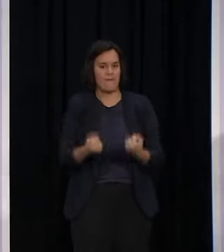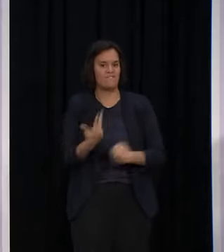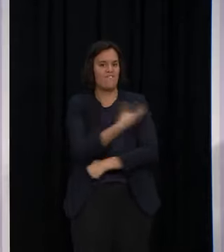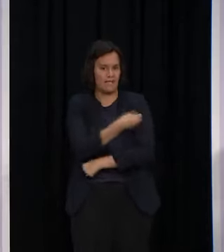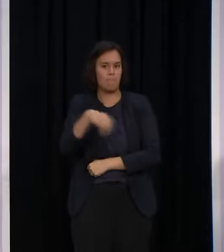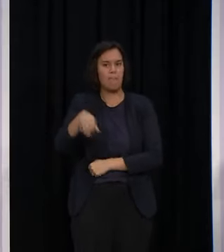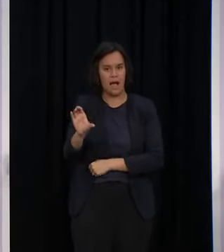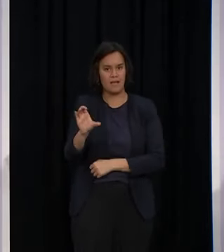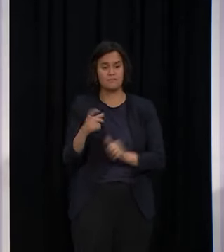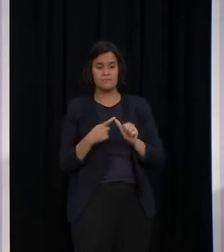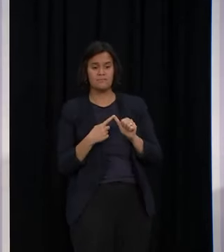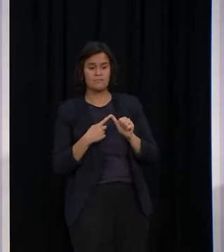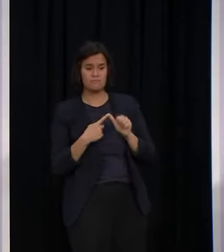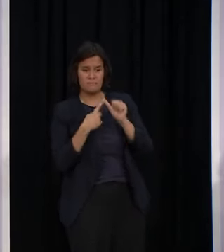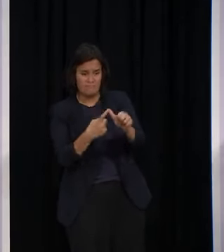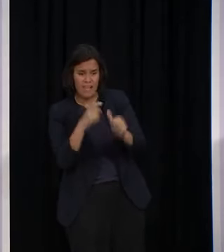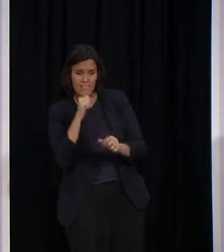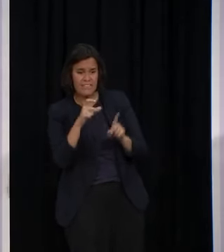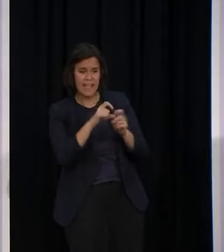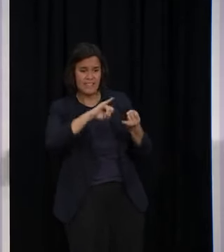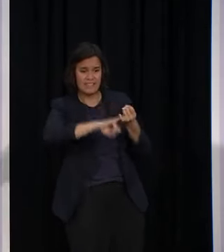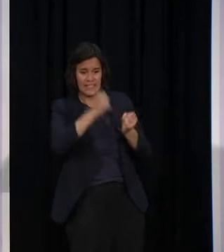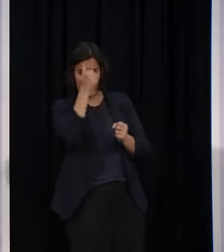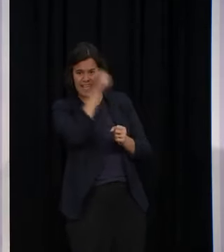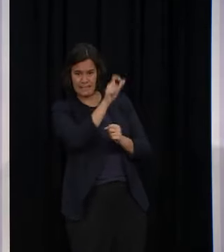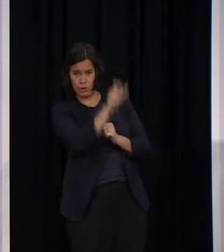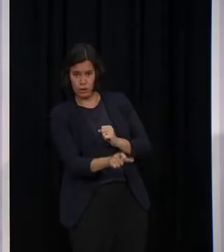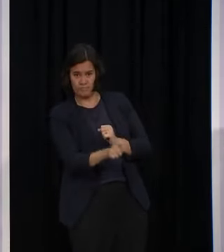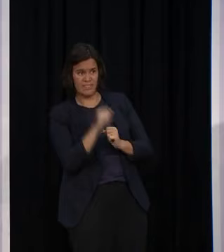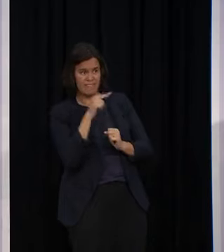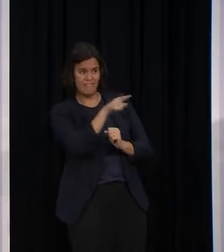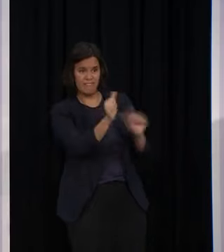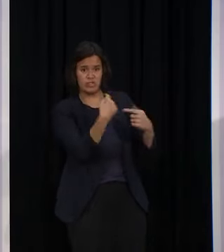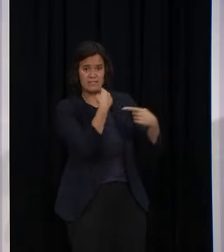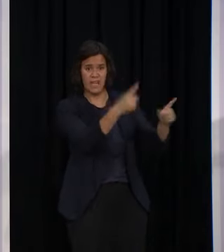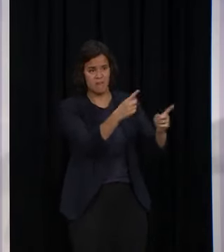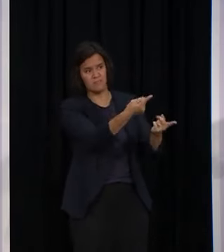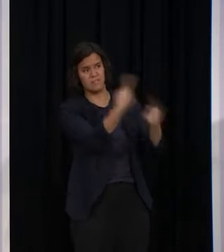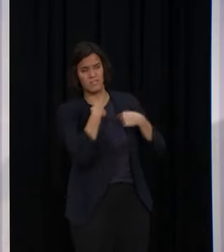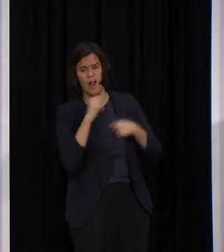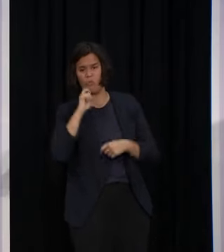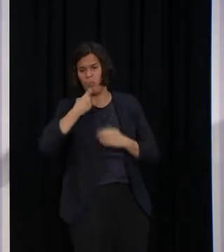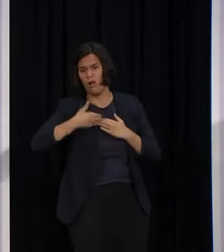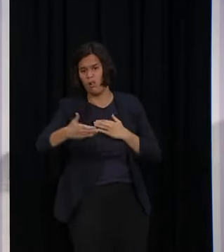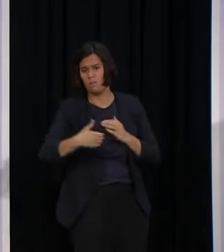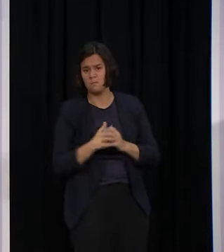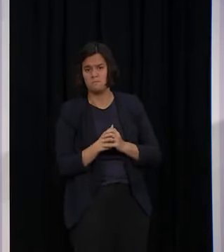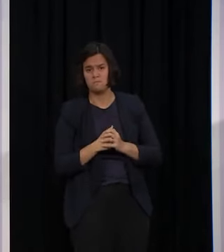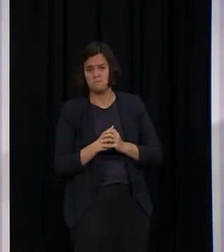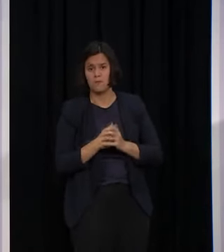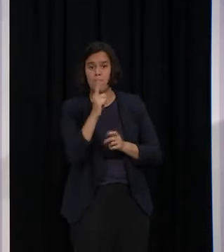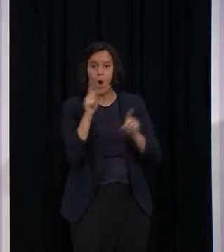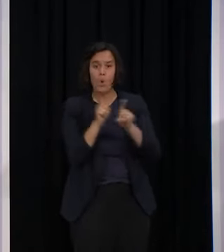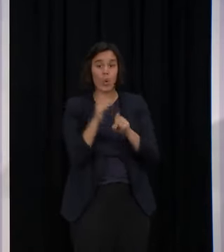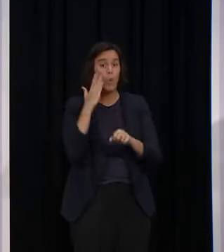if he takes that view he'll likely share that with us. But I also, my understanding is that he also is of the view that once you have greater exposure